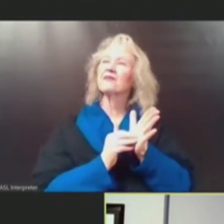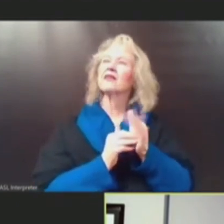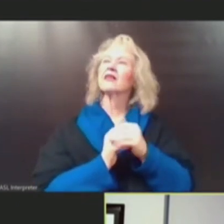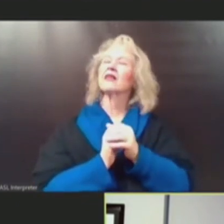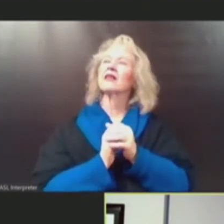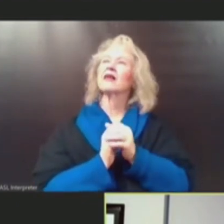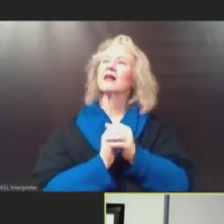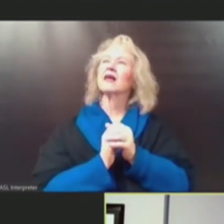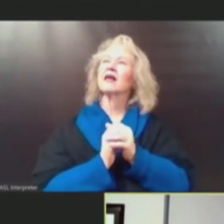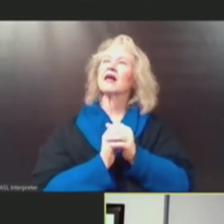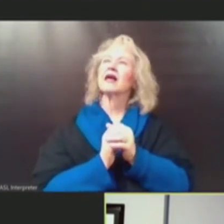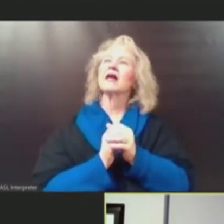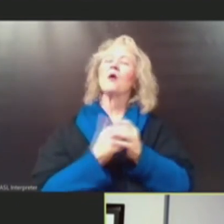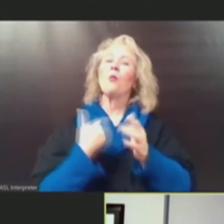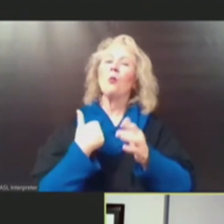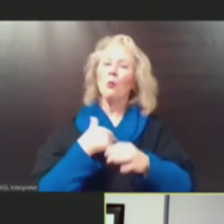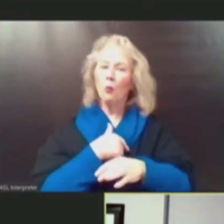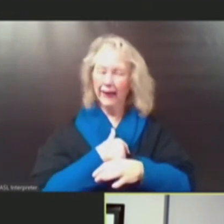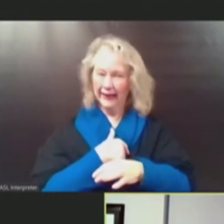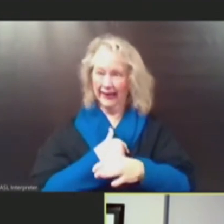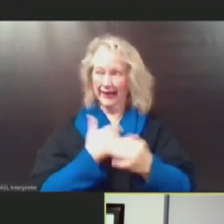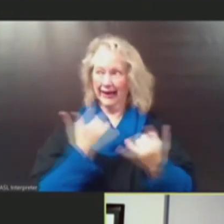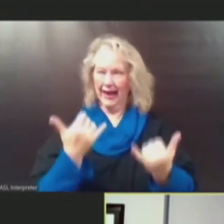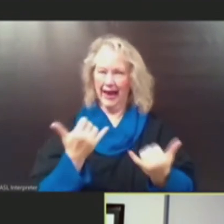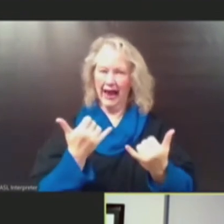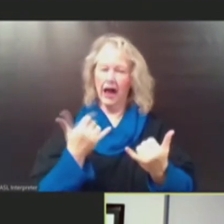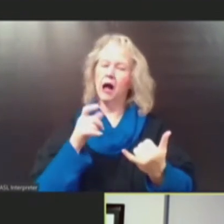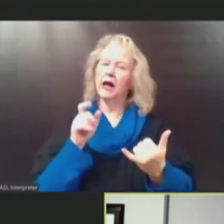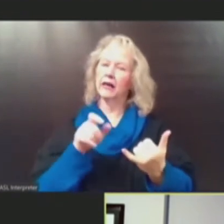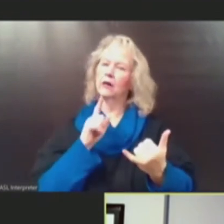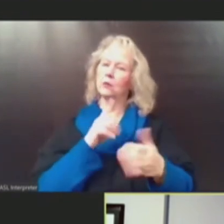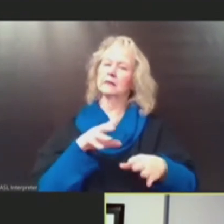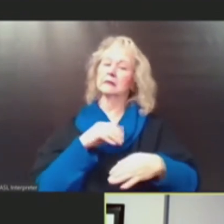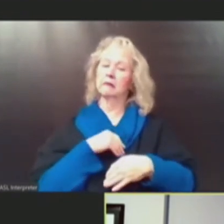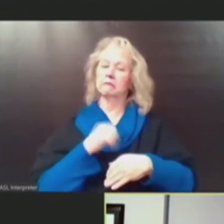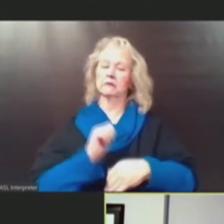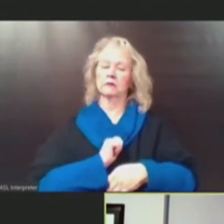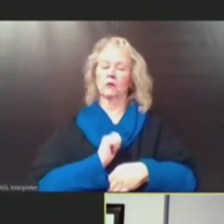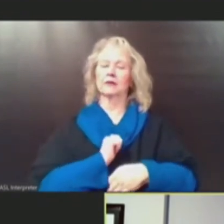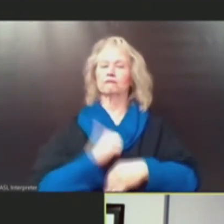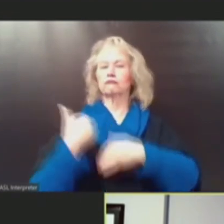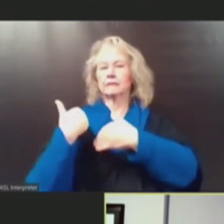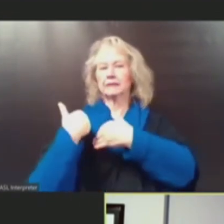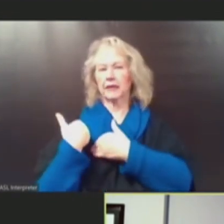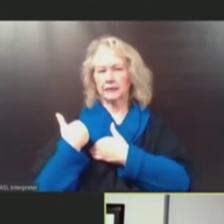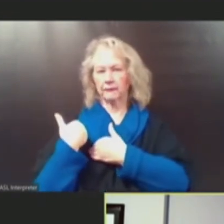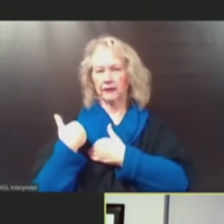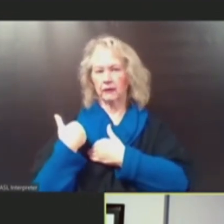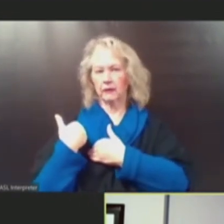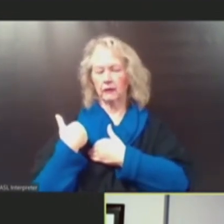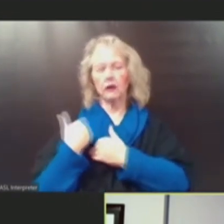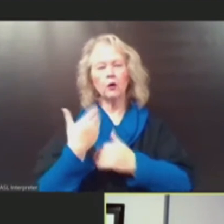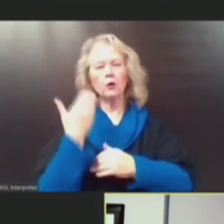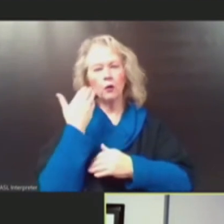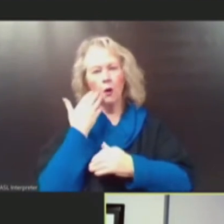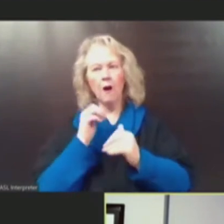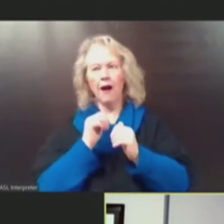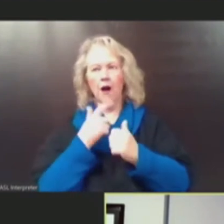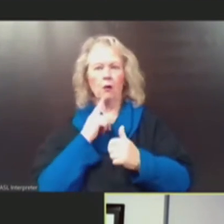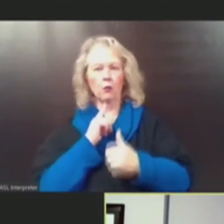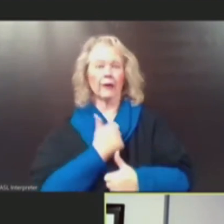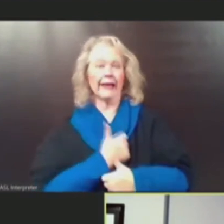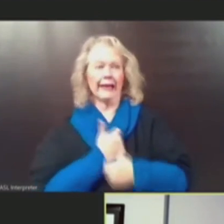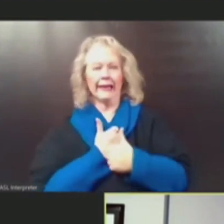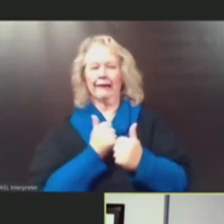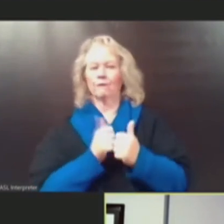where we do need some personal responsibility when it comes to knowing how to live with this virus.